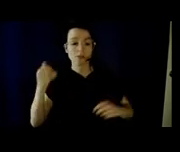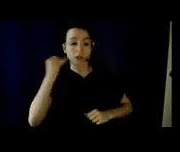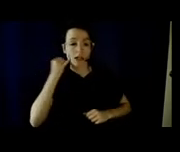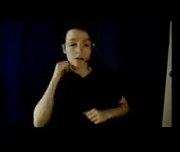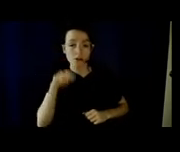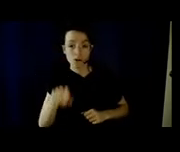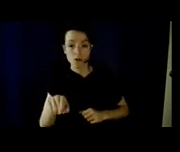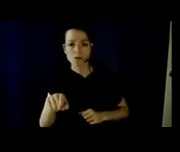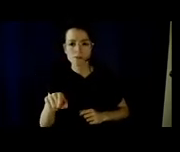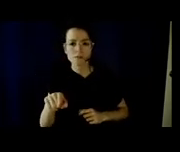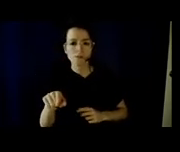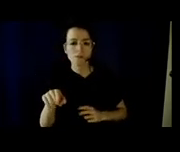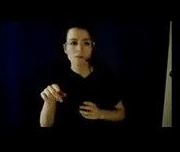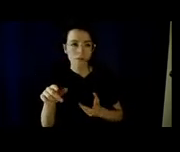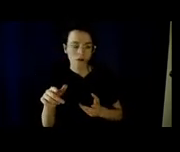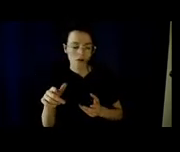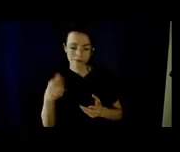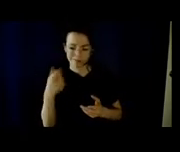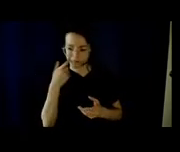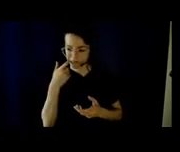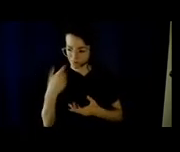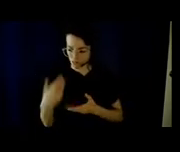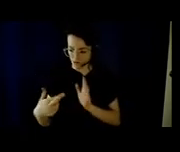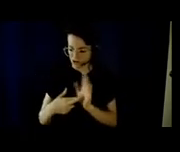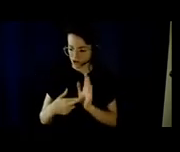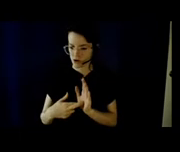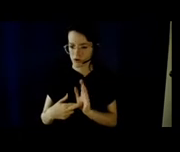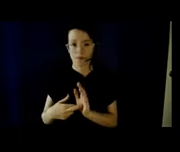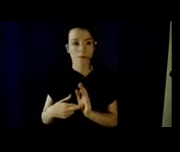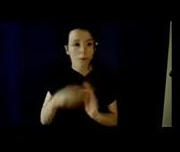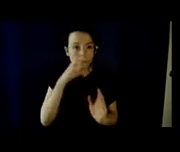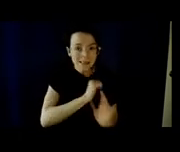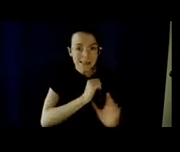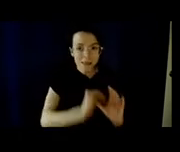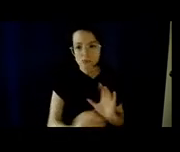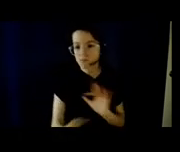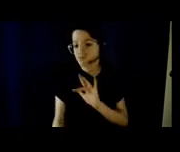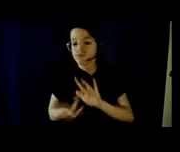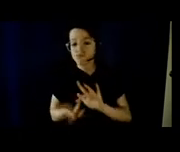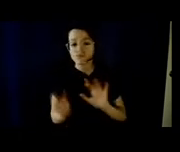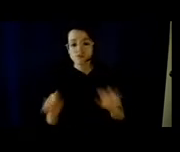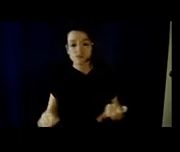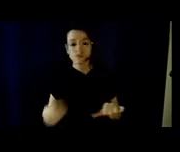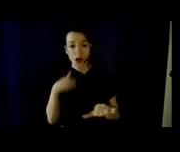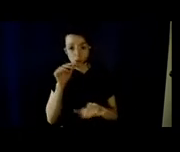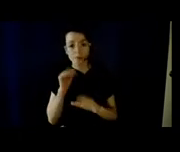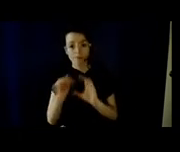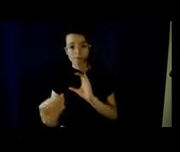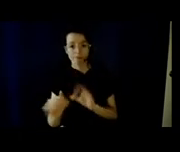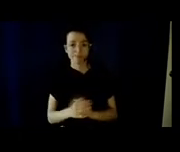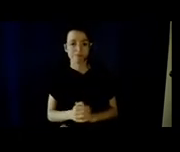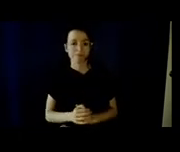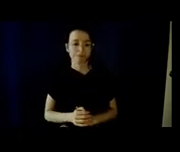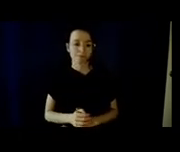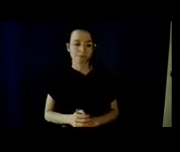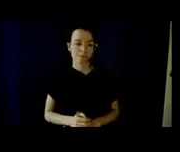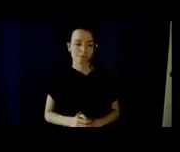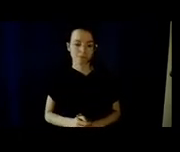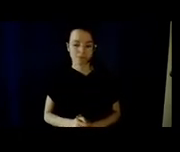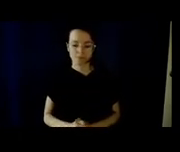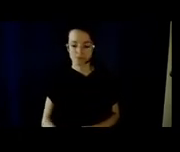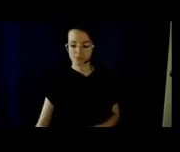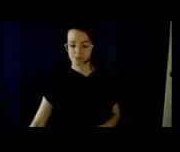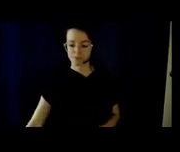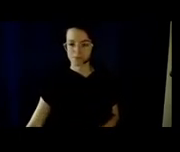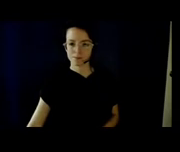in the last minute and did not receive that email, please contact me so I can share all of these with you. And now I'd like to